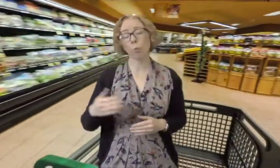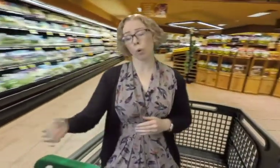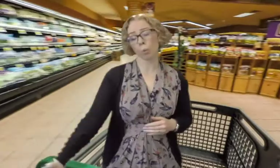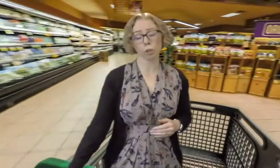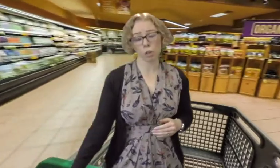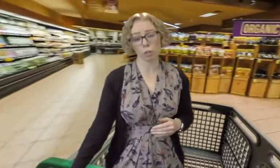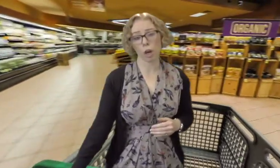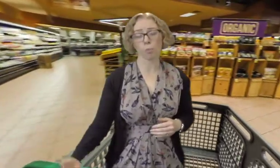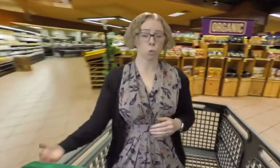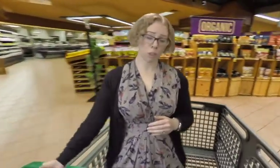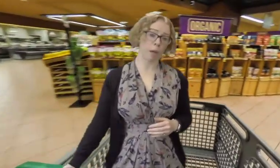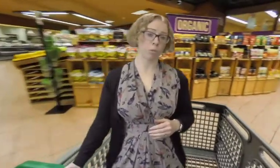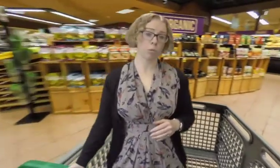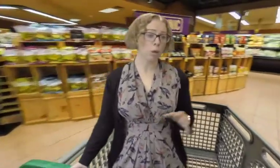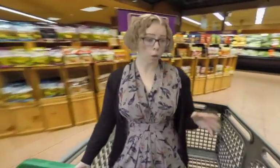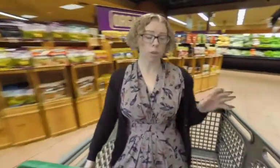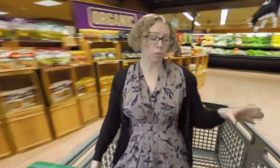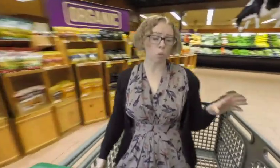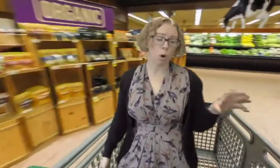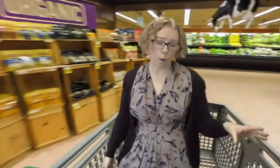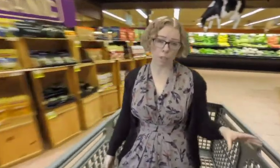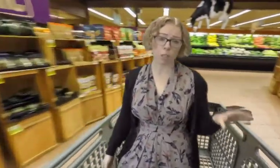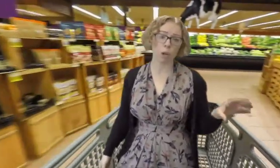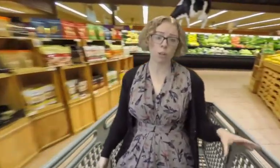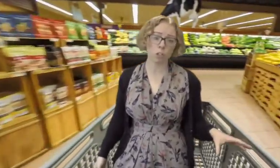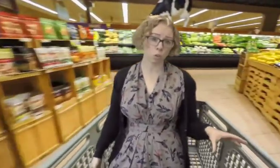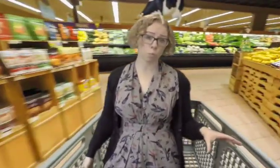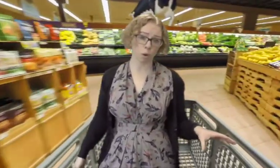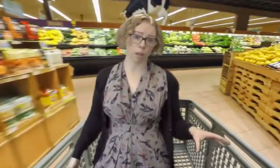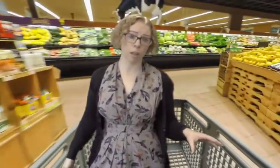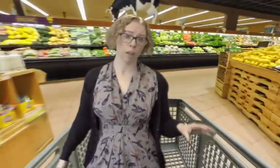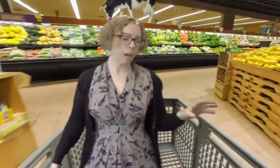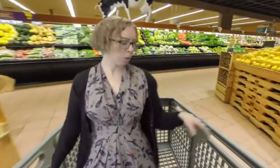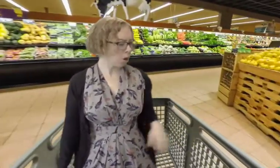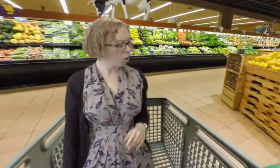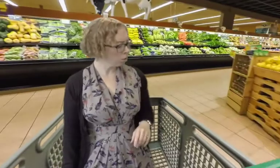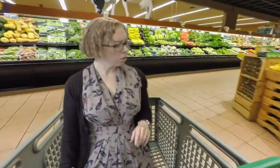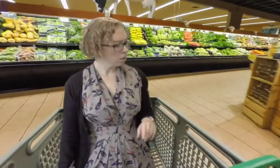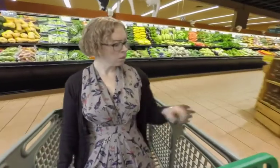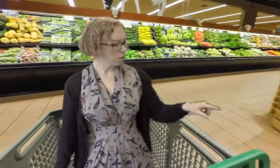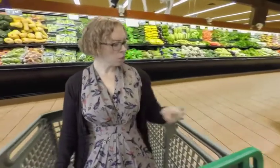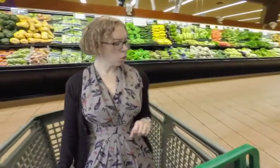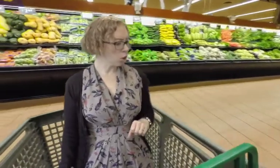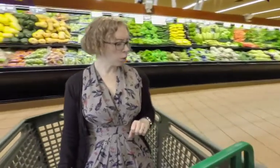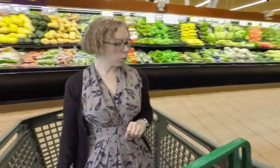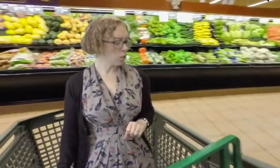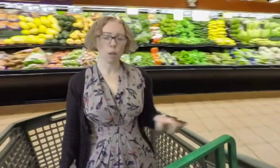products up to 20 pounds. No, in fact what will happen is they'll go into the supermarket and they'll go, oh that's not quite 20 quid I'll